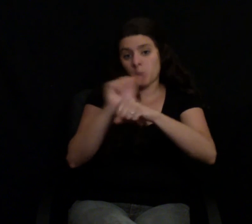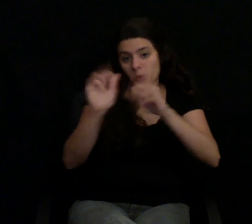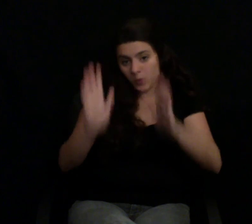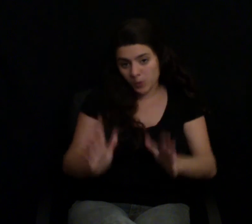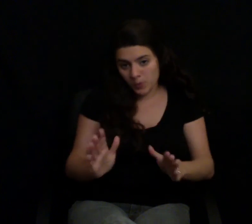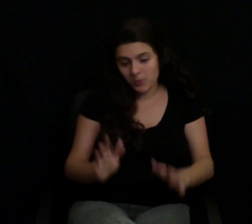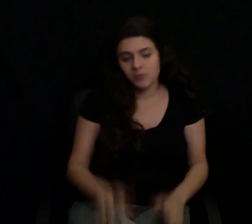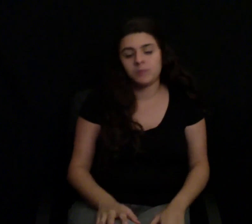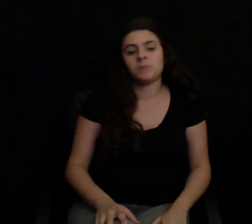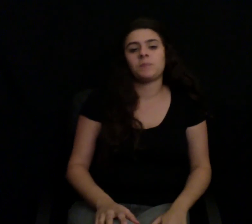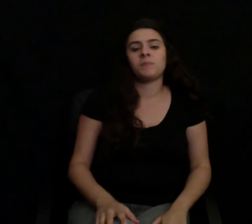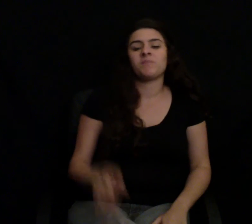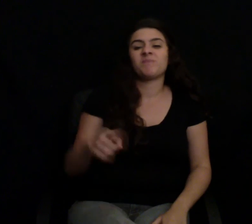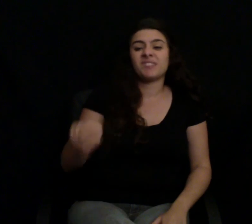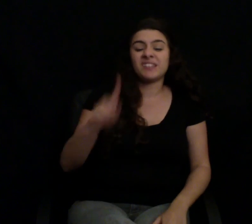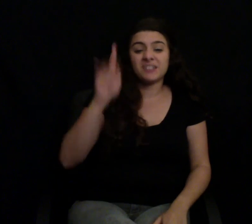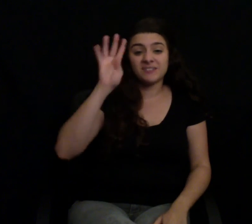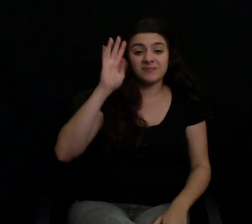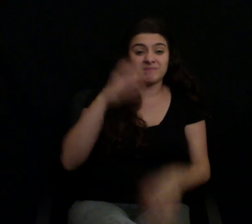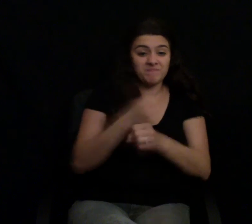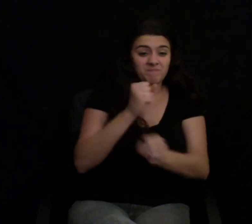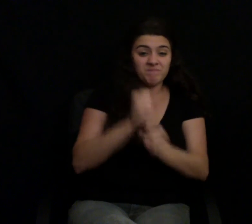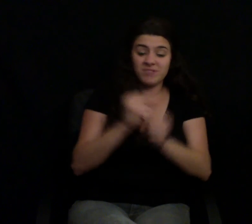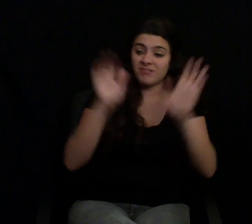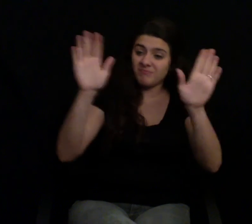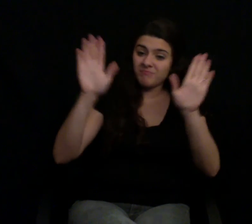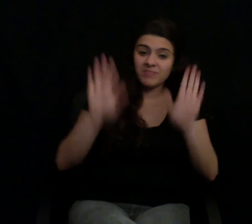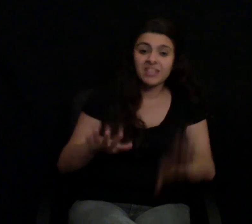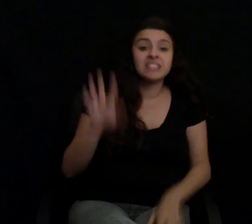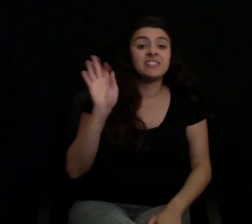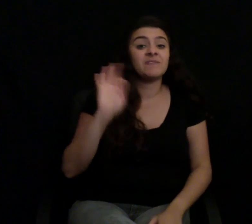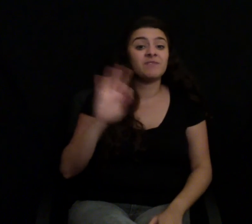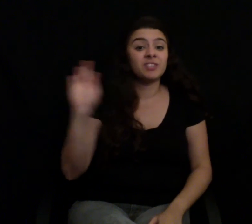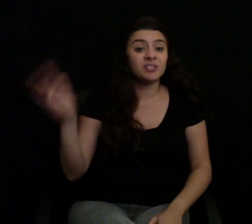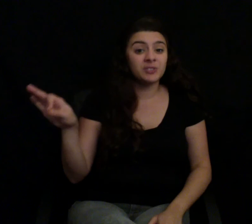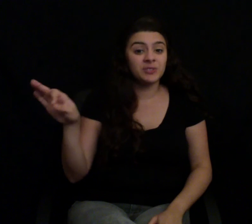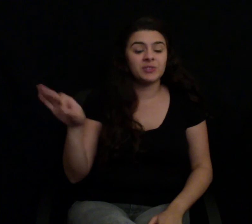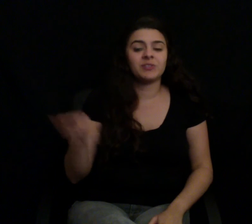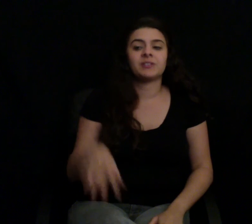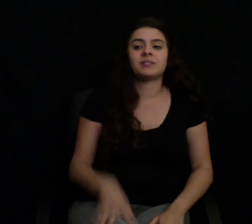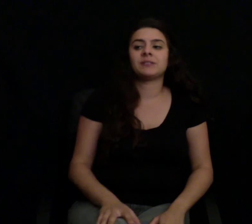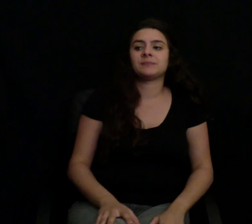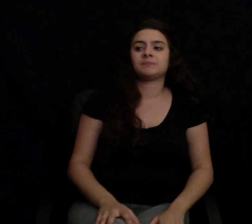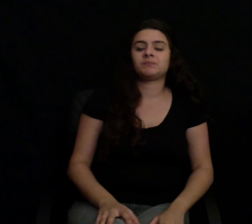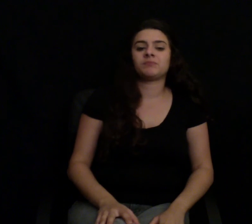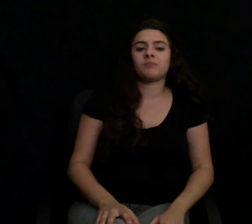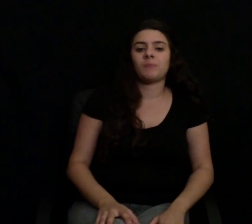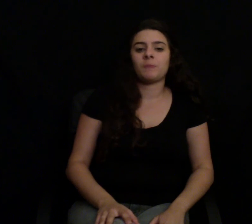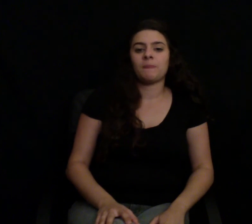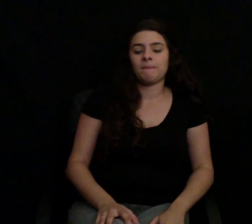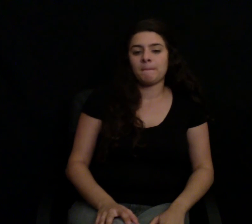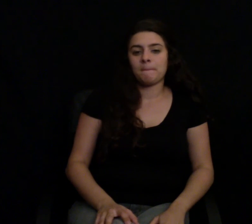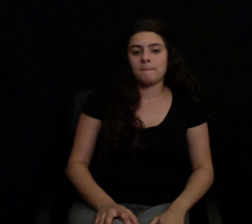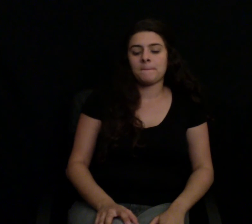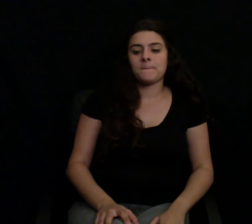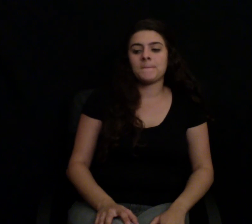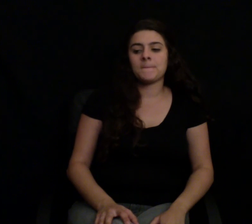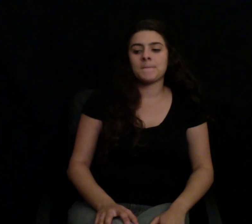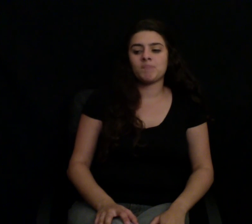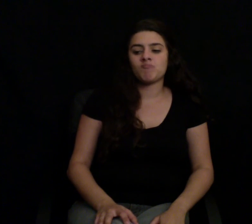everything he makes, all that furniture is made purely with lakana, which is a Japanese carpenter's plant. I did not know that. was just explaining to me.